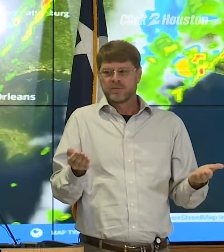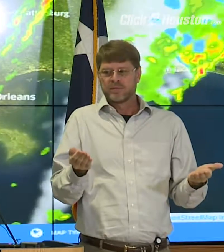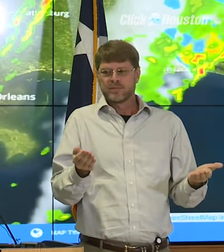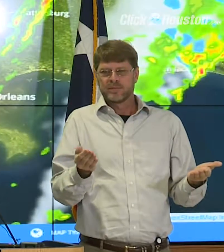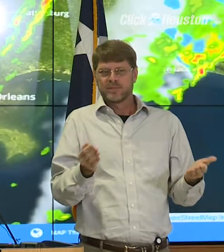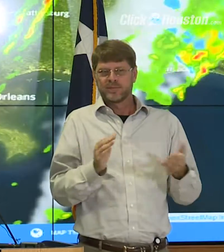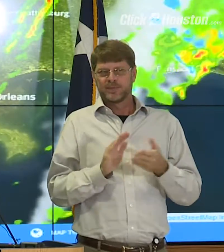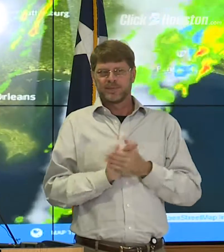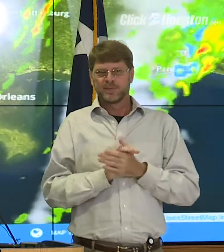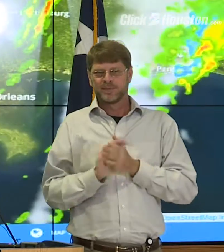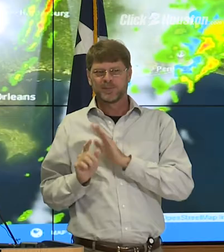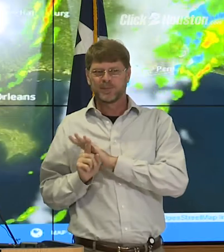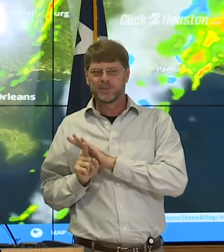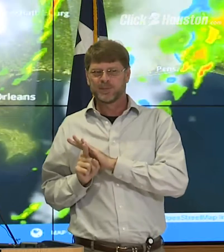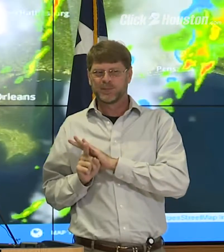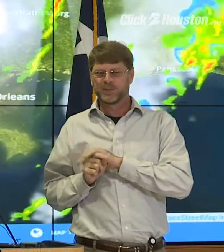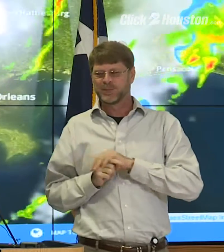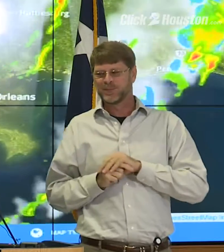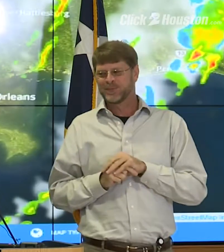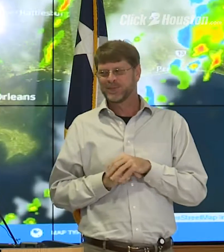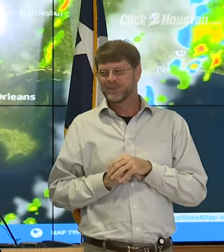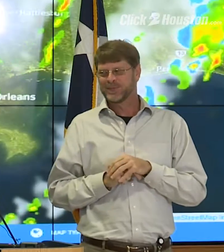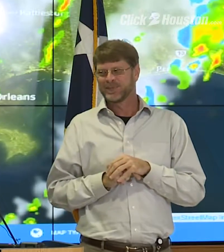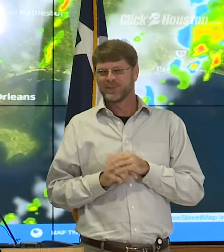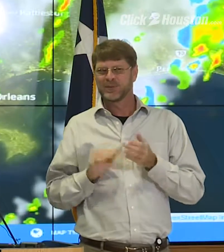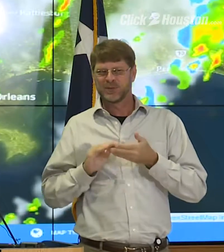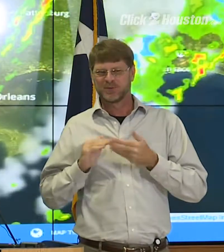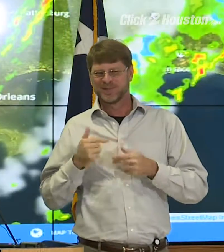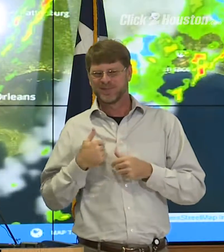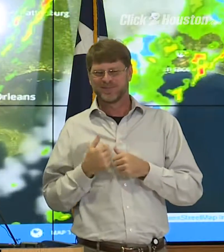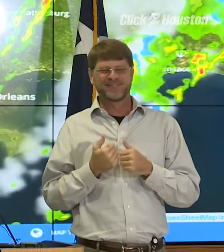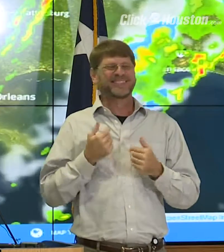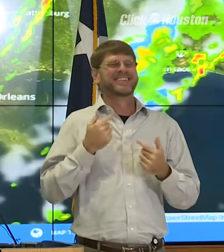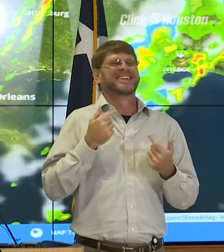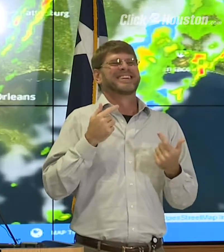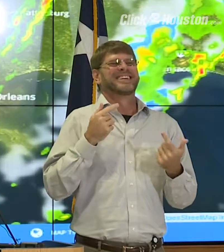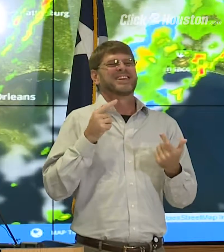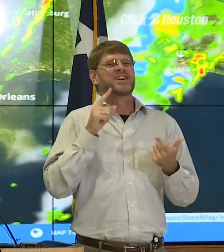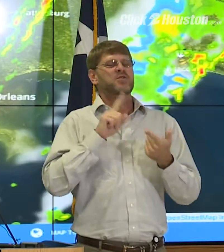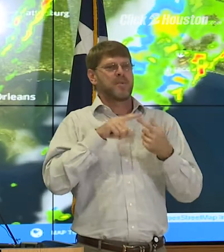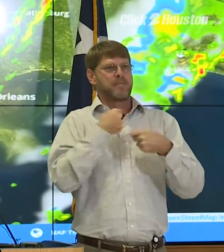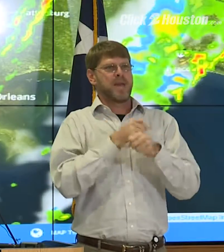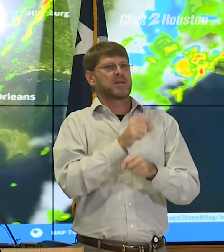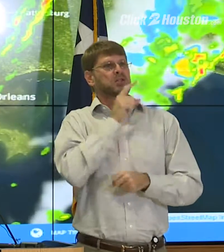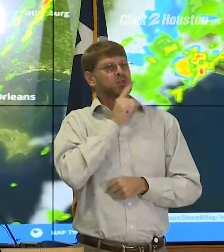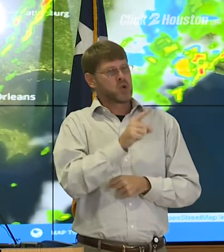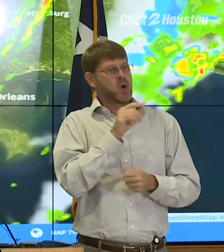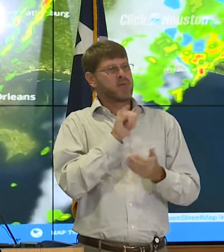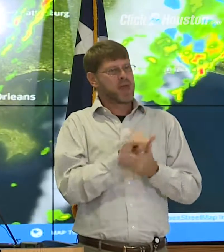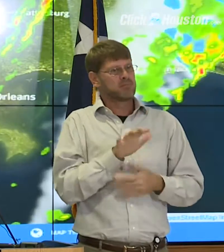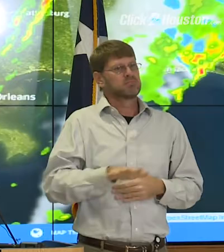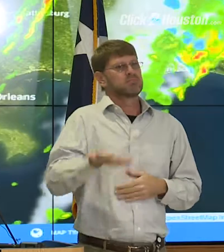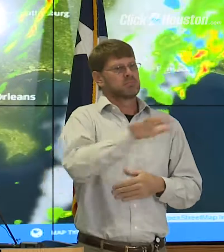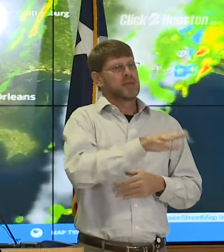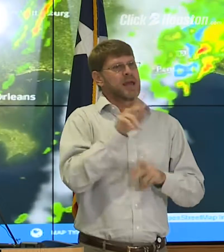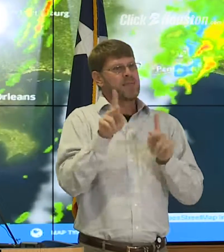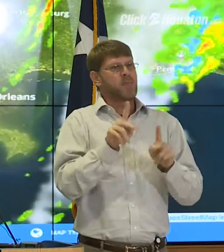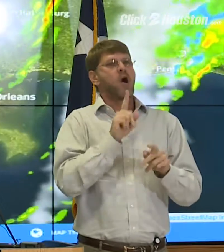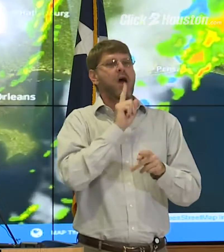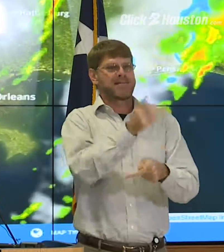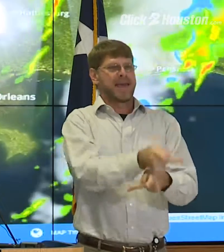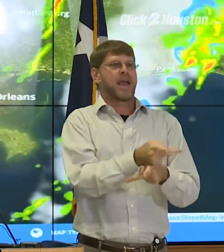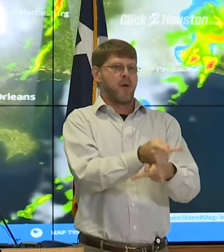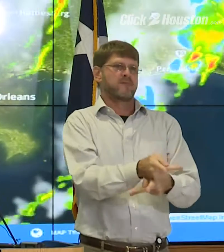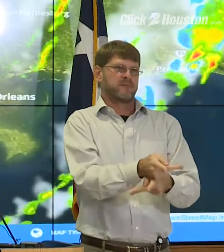excuse me, to in fact ensure that people are well taken